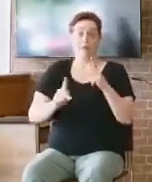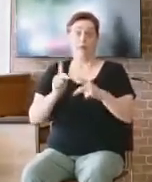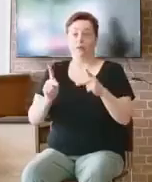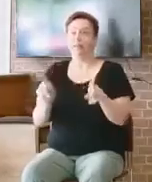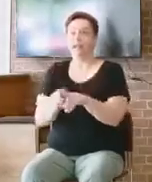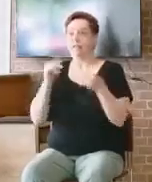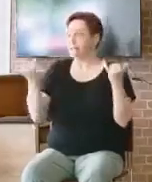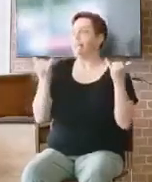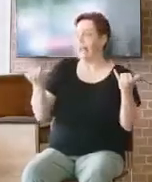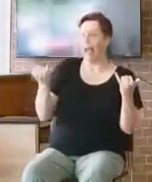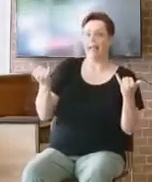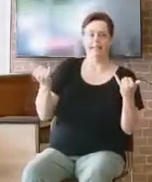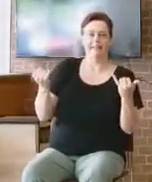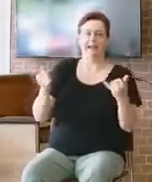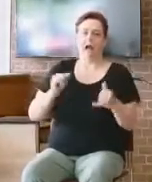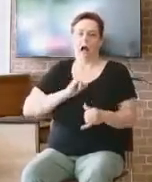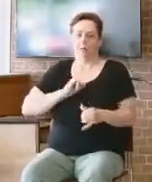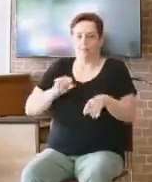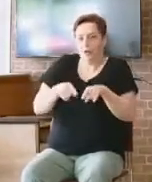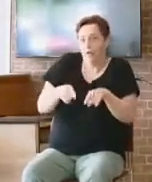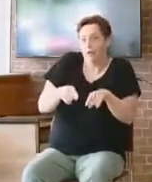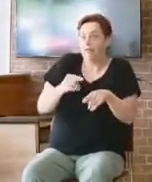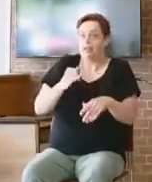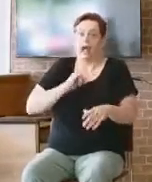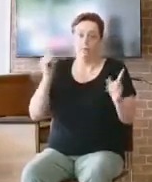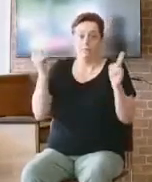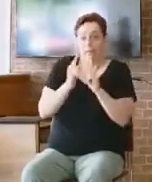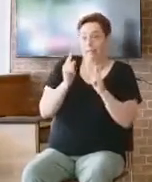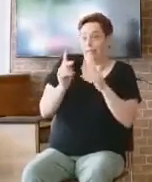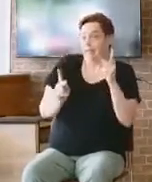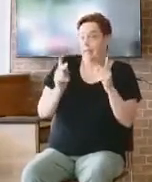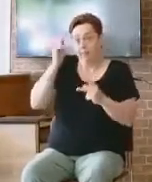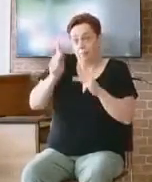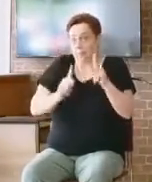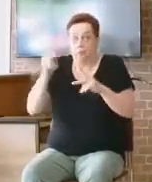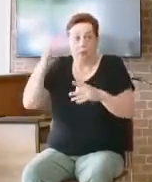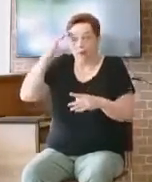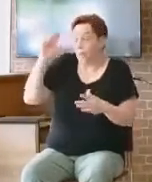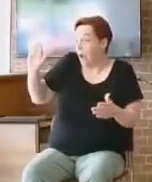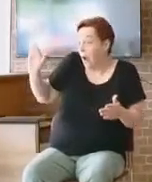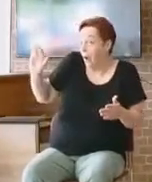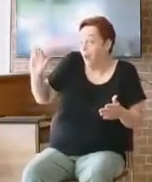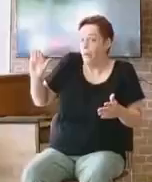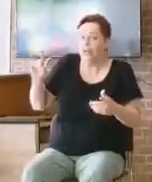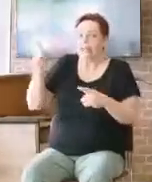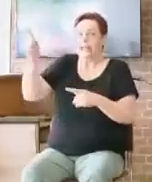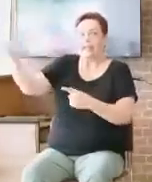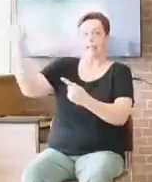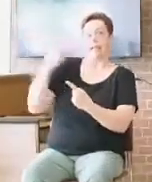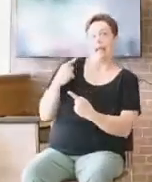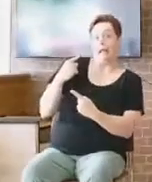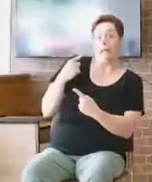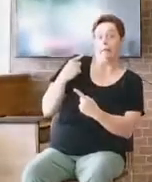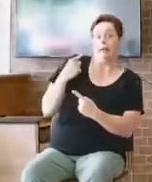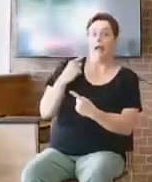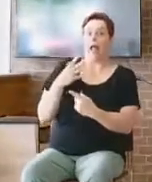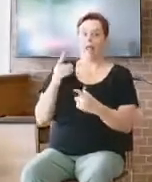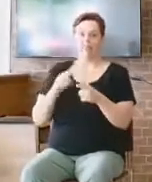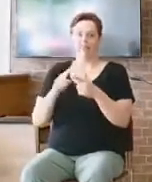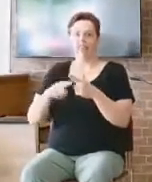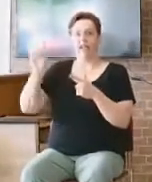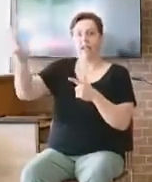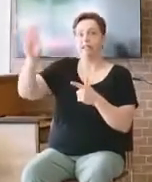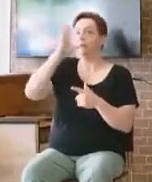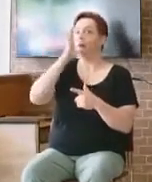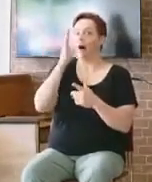tears on Colt coming. I really don't know Colt. And then, now he's bringing his mom. So I'm like, oh, butterflies in the stomach. I'm like, Hey,